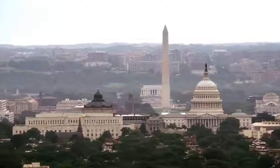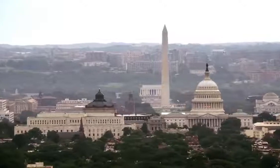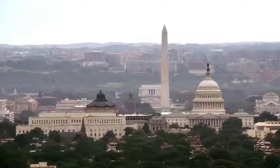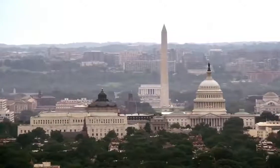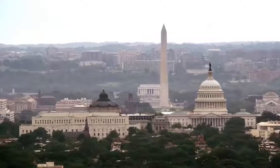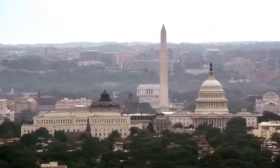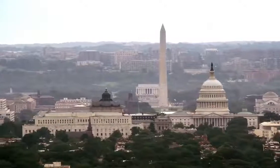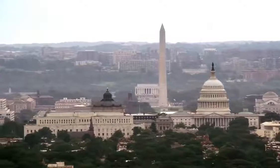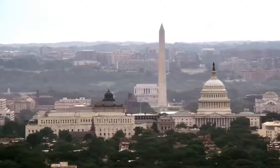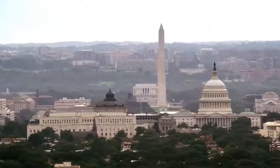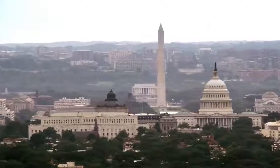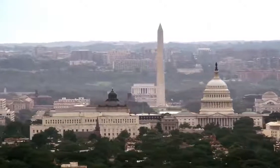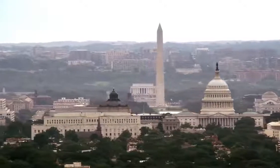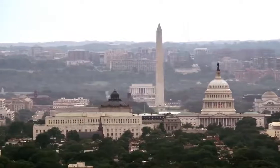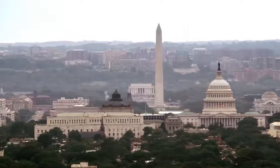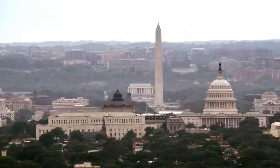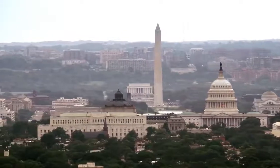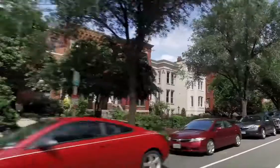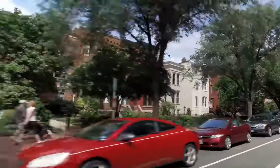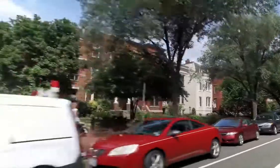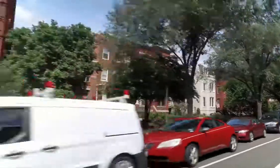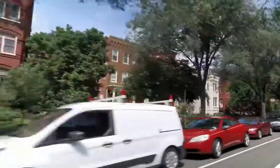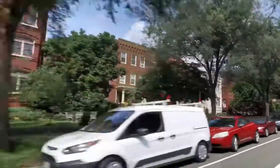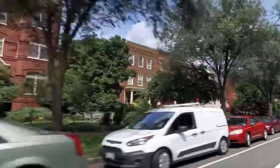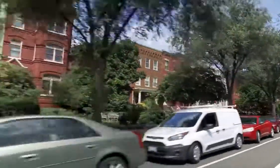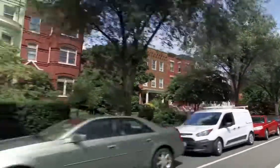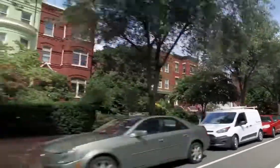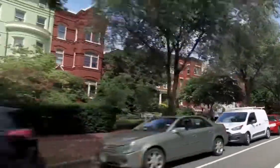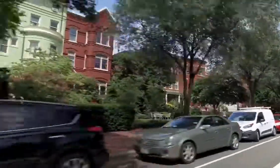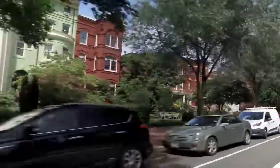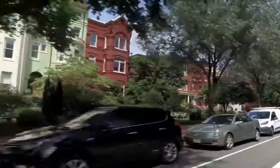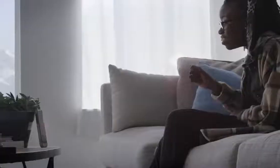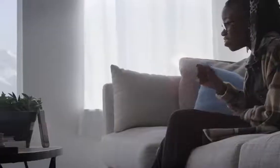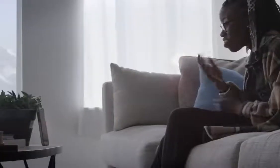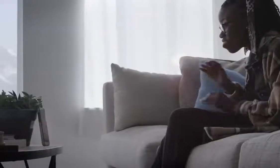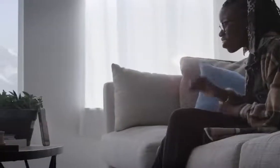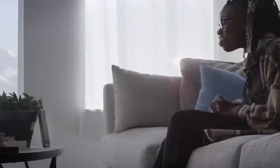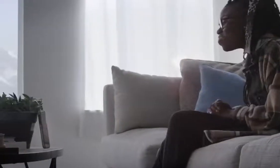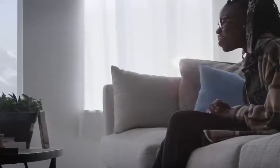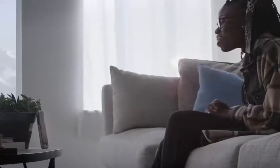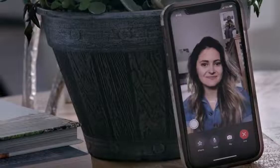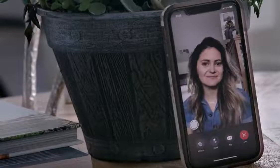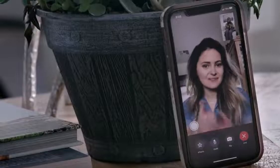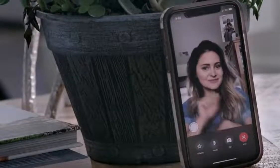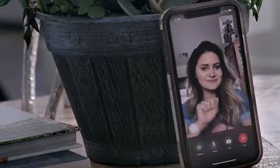Right after I graduated high school, I went to D.C. to study at Gallaudet University, and I met a friend of mine, Alicia, there.